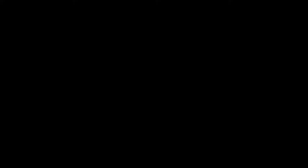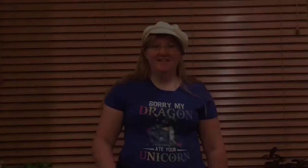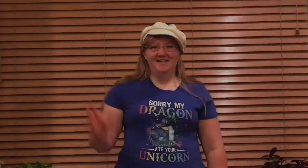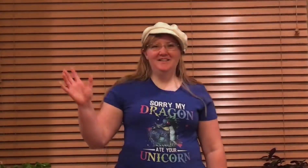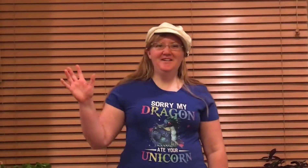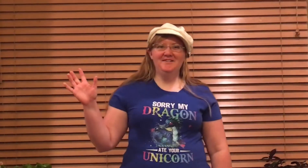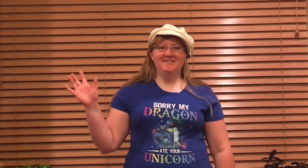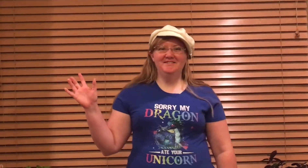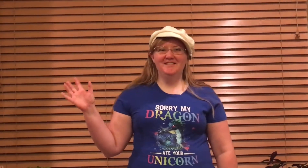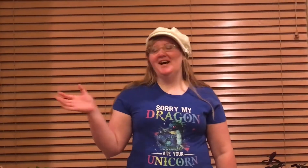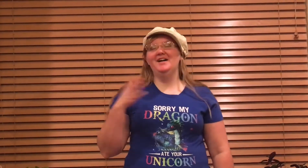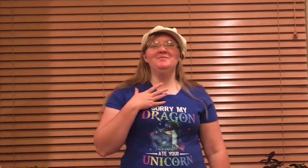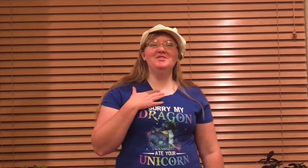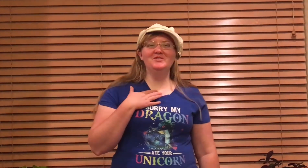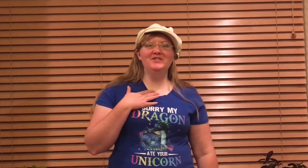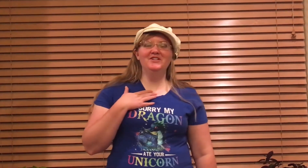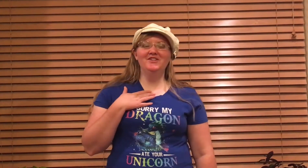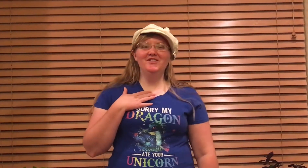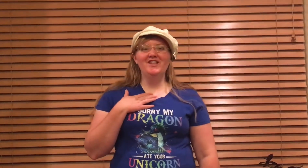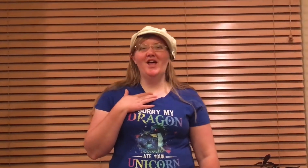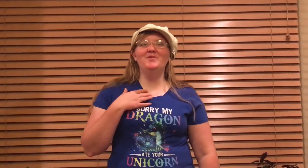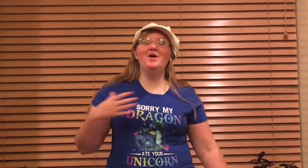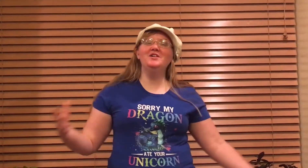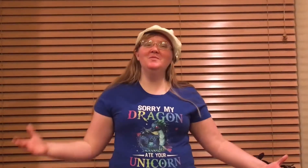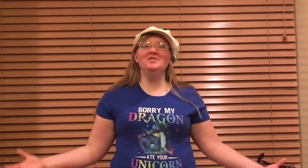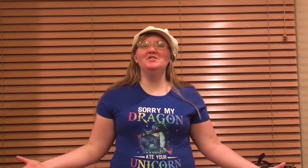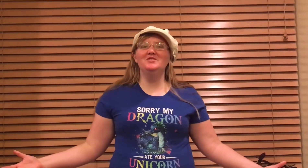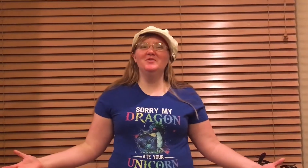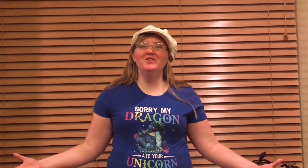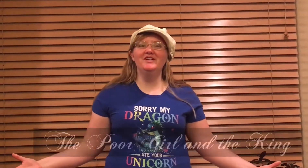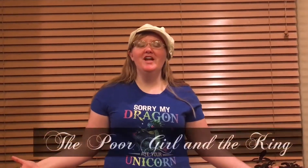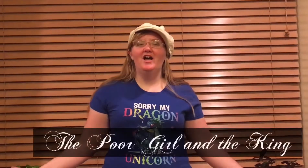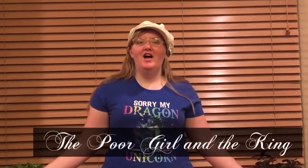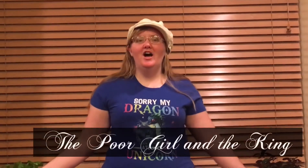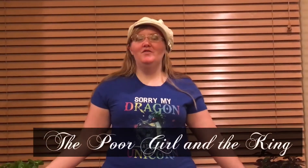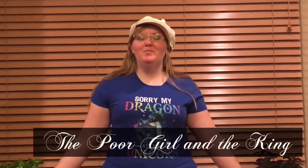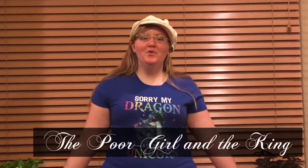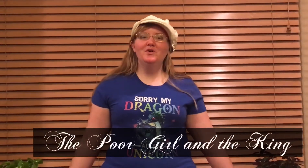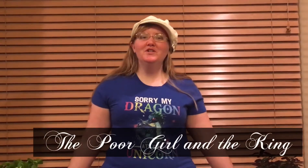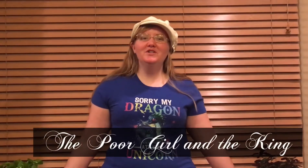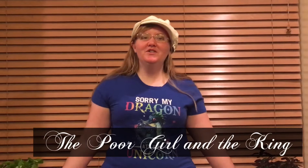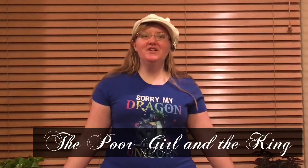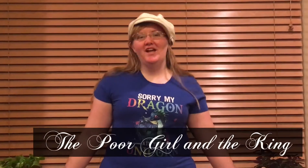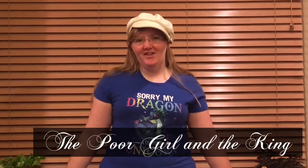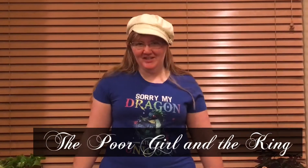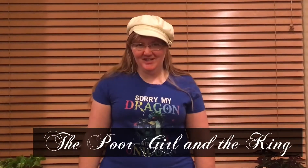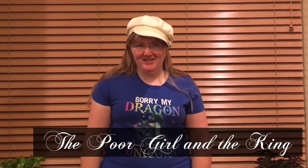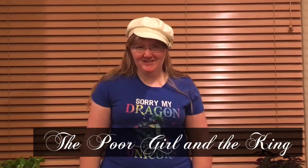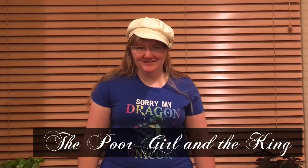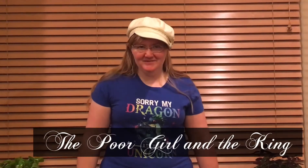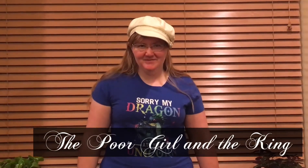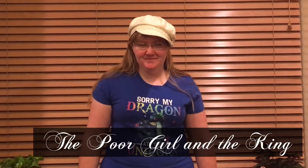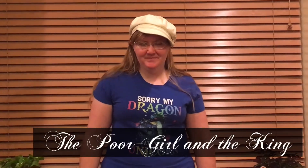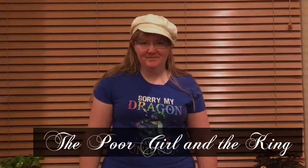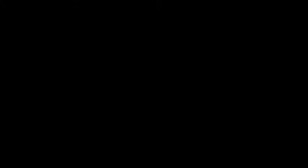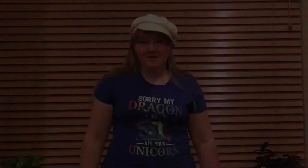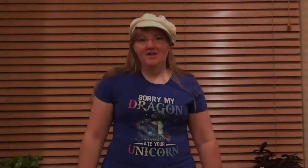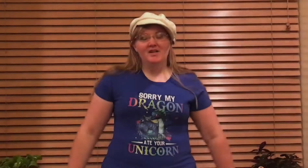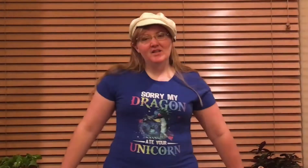Hello, I am the Story Girl, and welcome to the story of the Poor Girl and the King. There